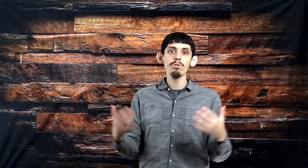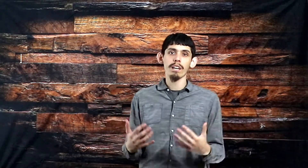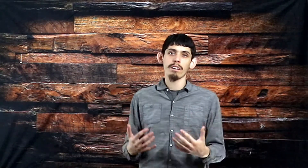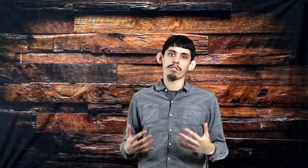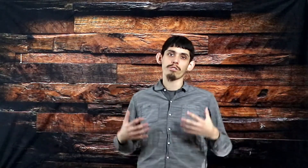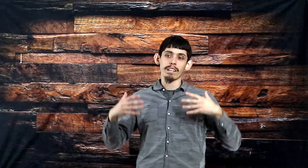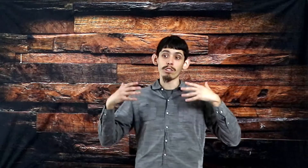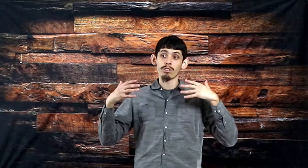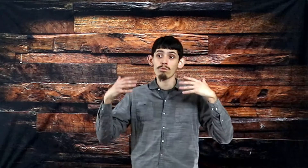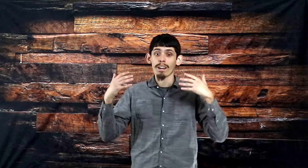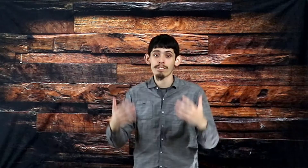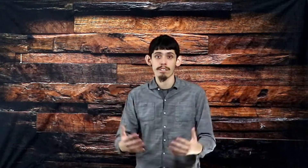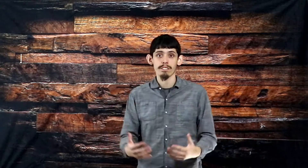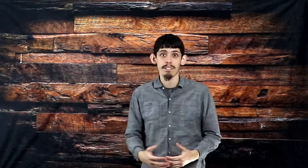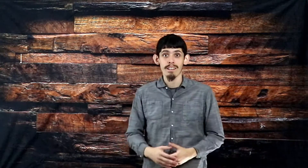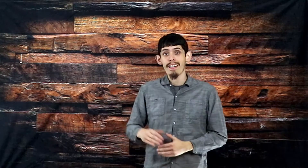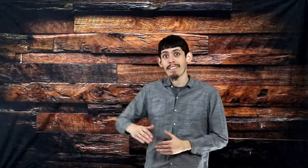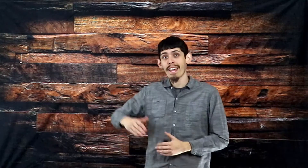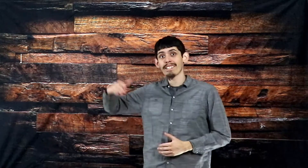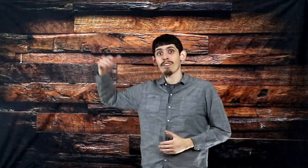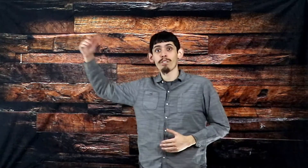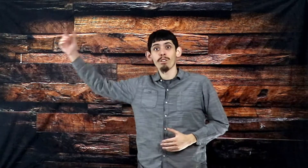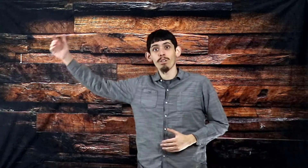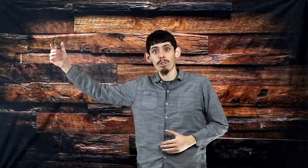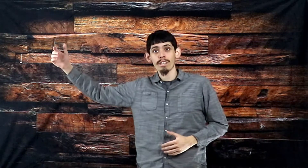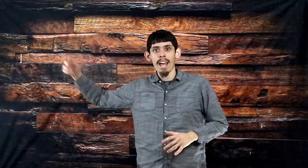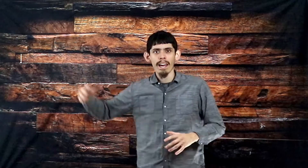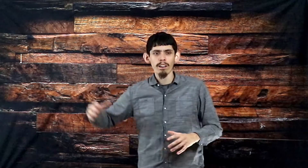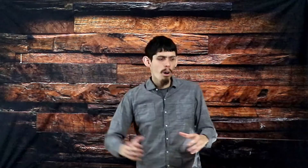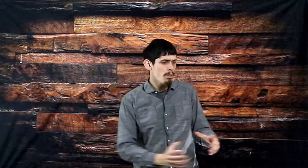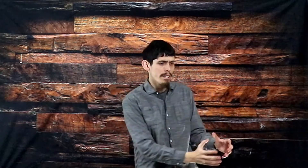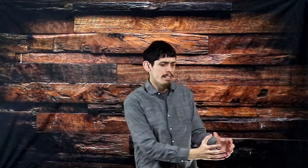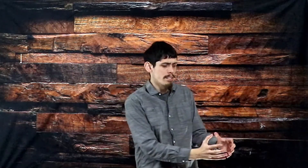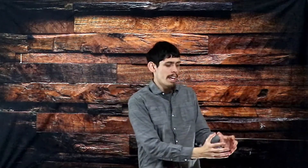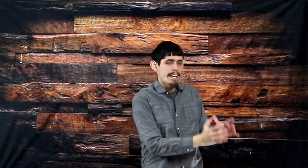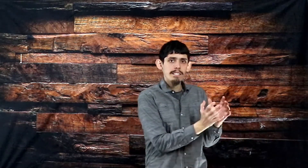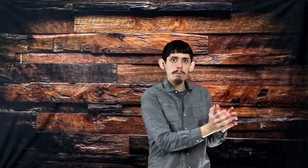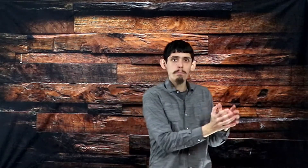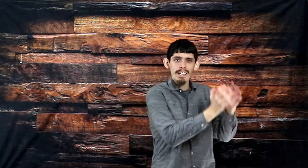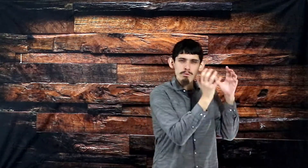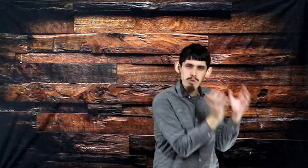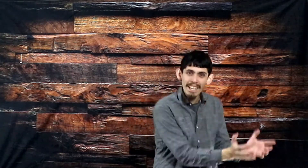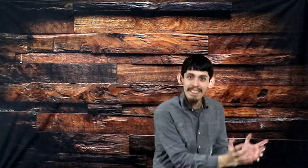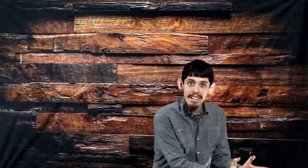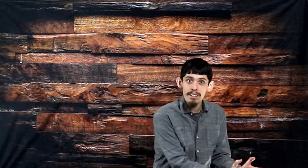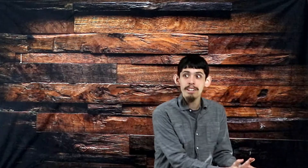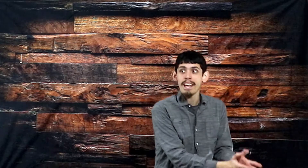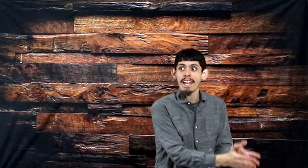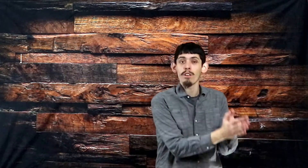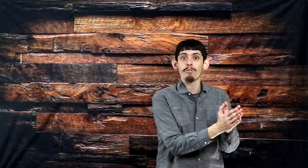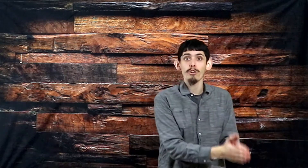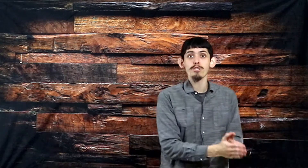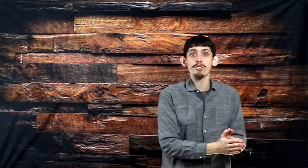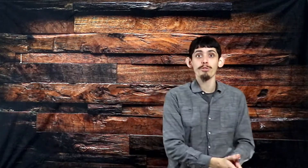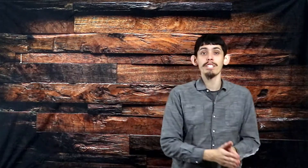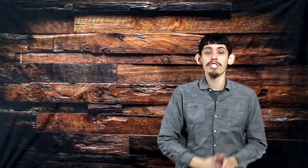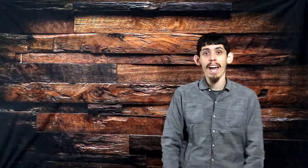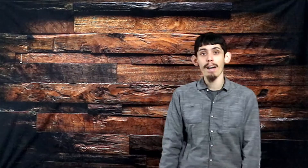character, and a new righteousness that is of the Lord. And all of this is symbolized right there in the first three chapters